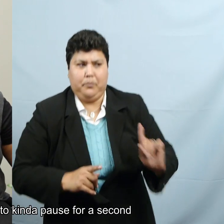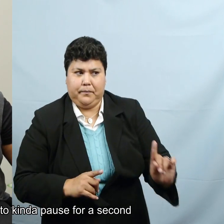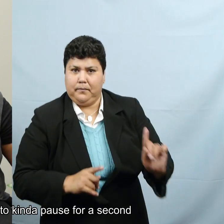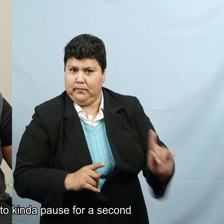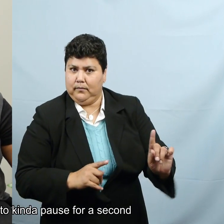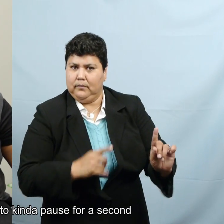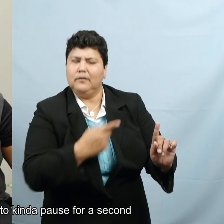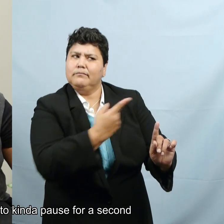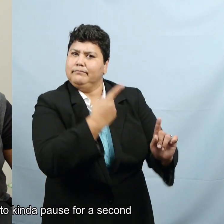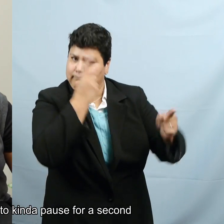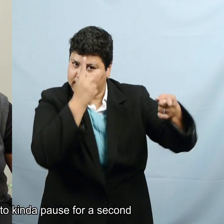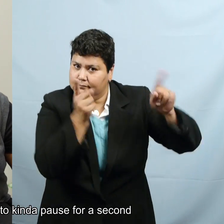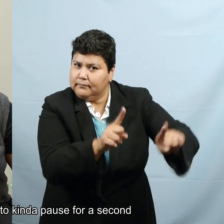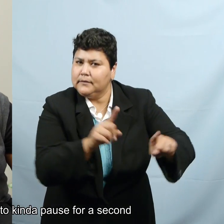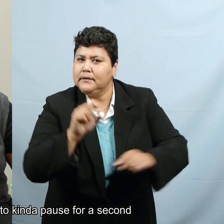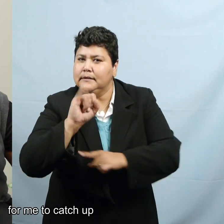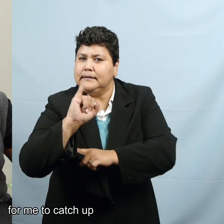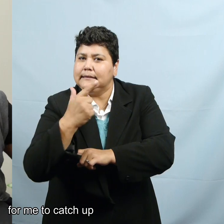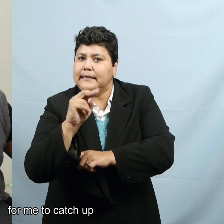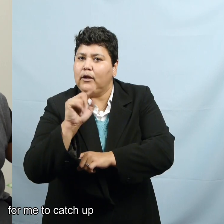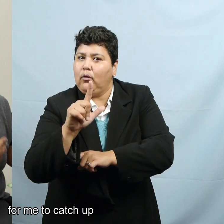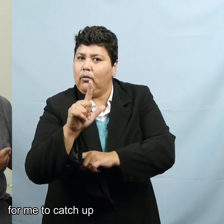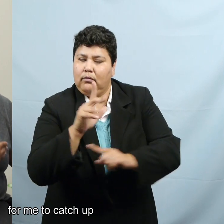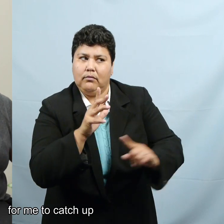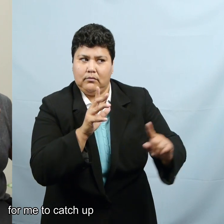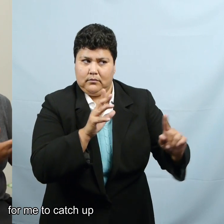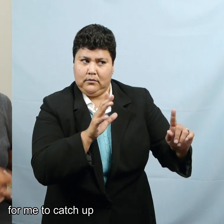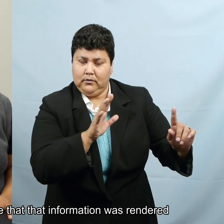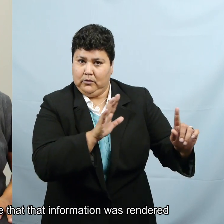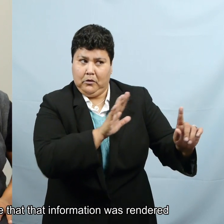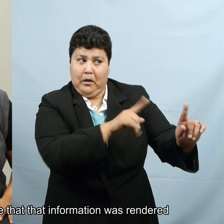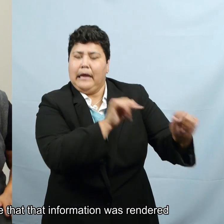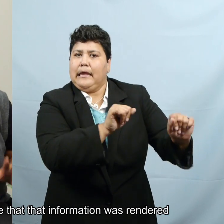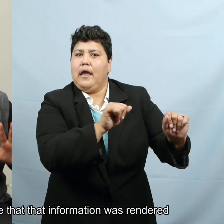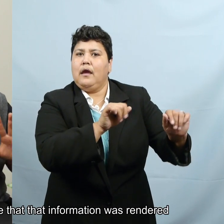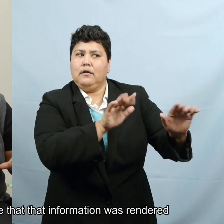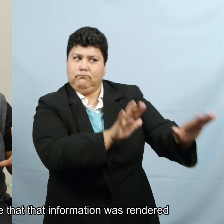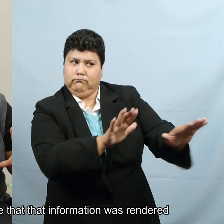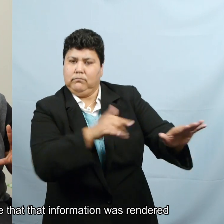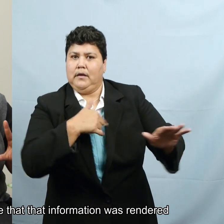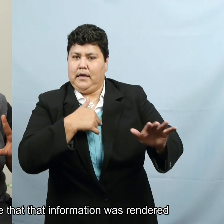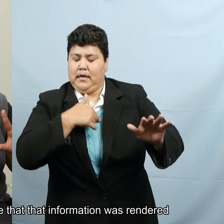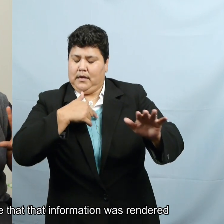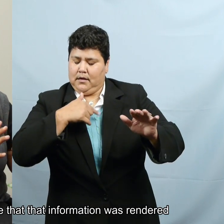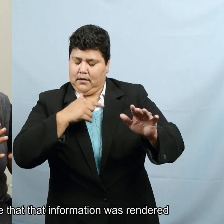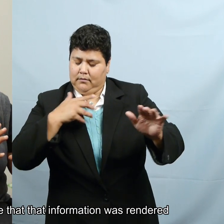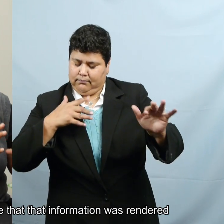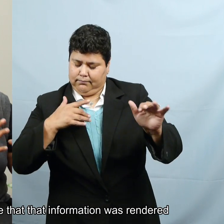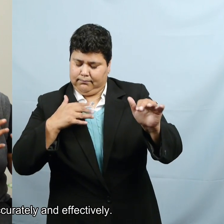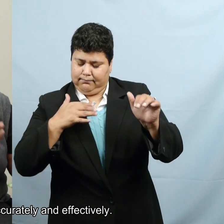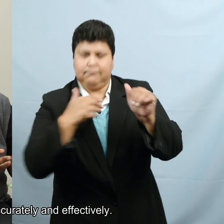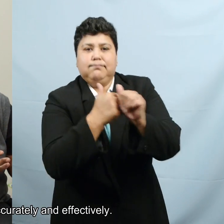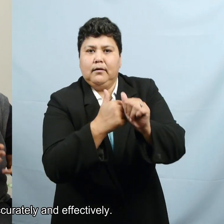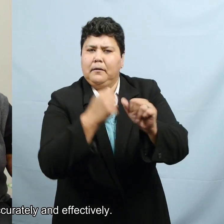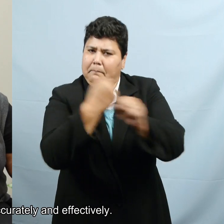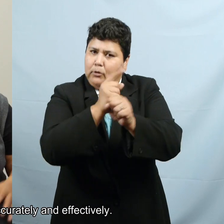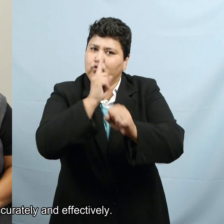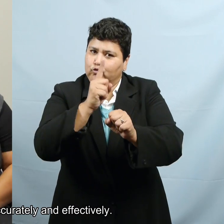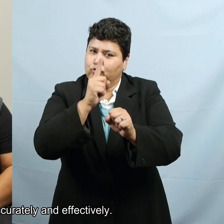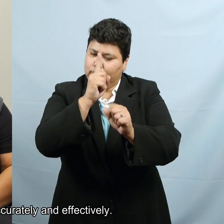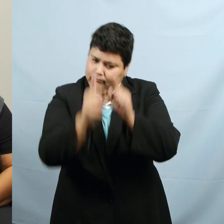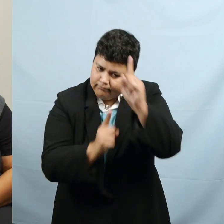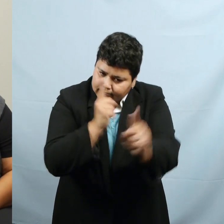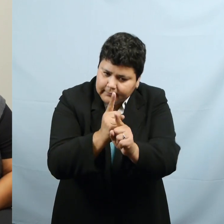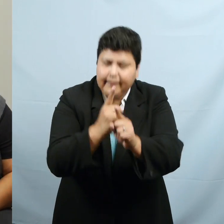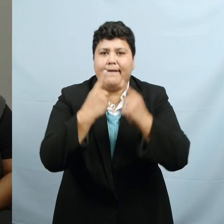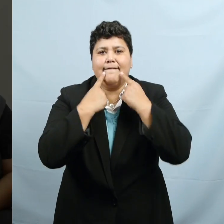you know, to, to, for us to kind of pause for a second for me to catch up and, and, and, and make sure that that information was, uh, rendered accurately and